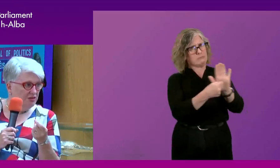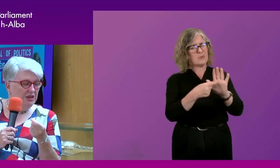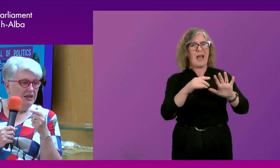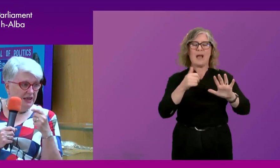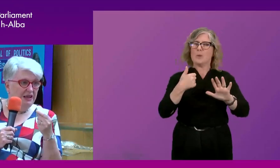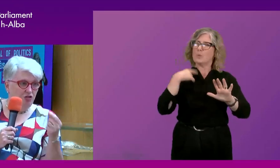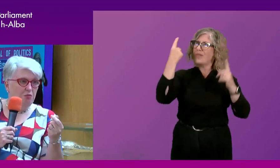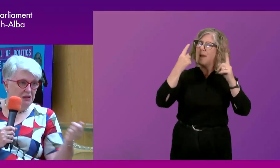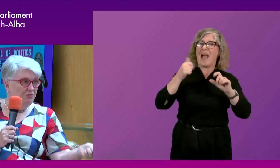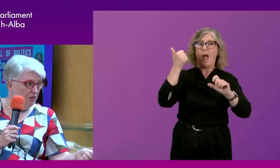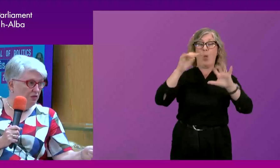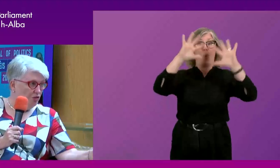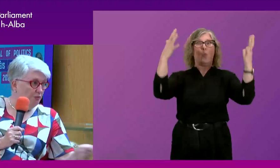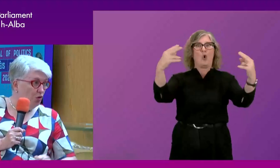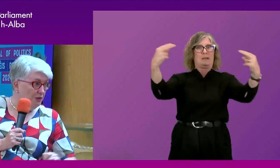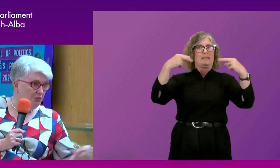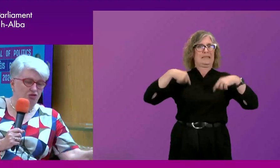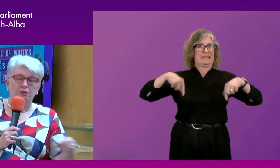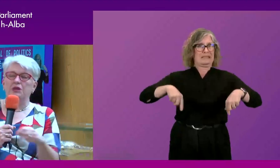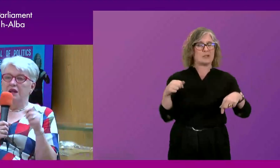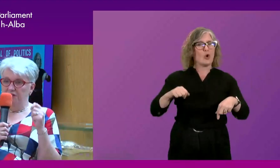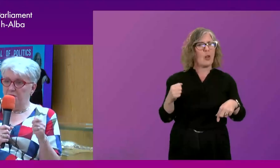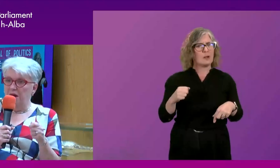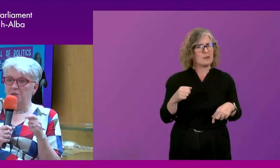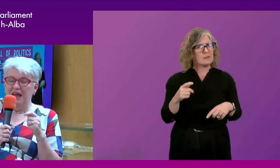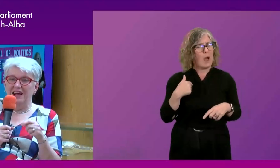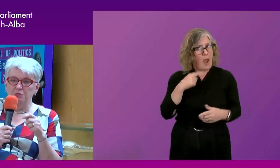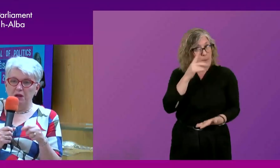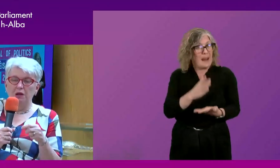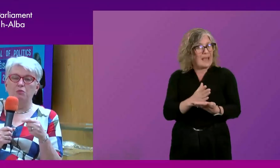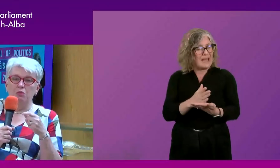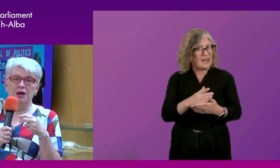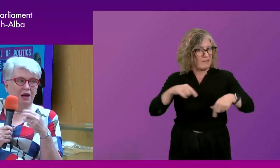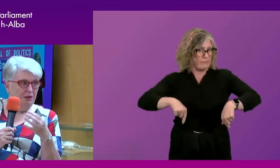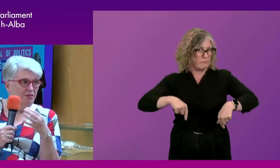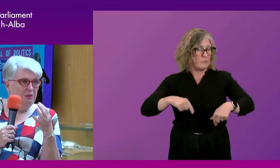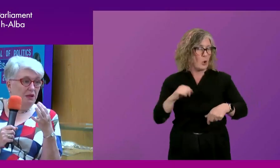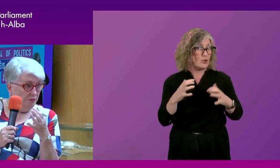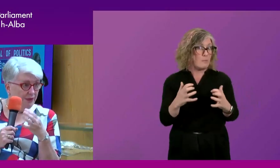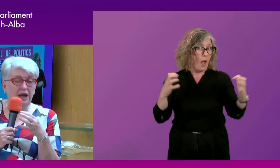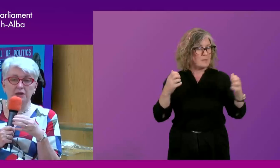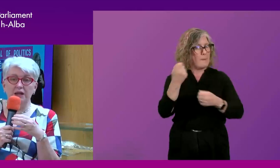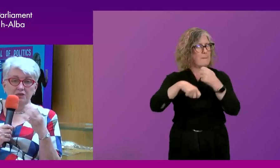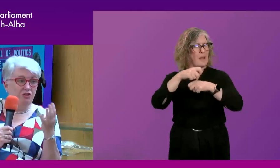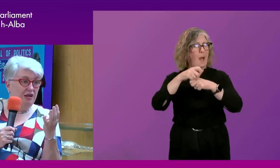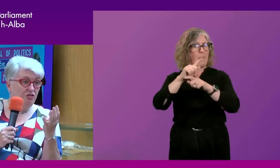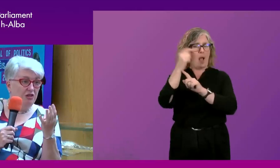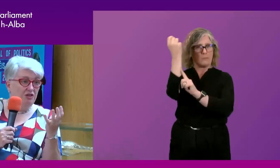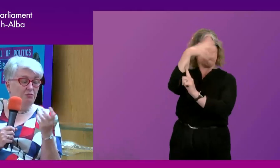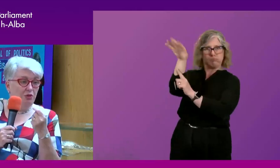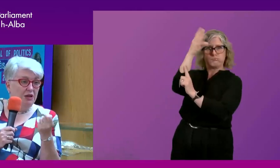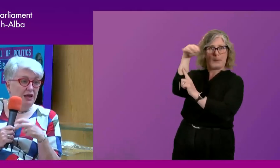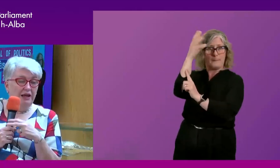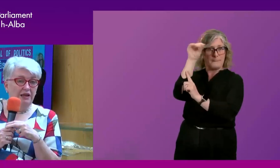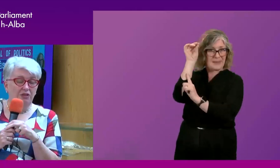Scotland. And I do believe, so that I'm not being miserable. This parliament has become a bit of a beacon and an international